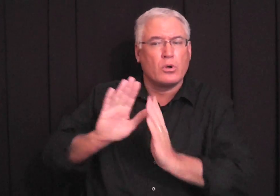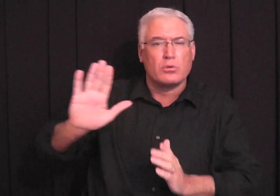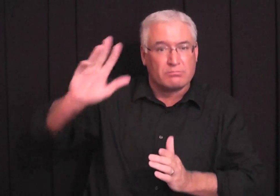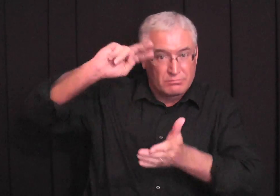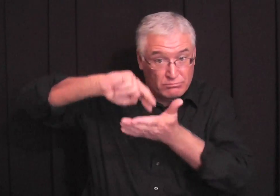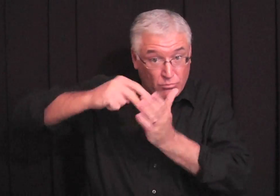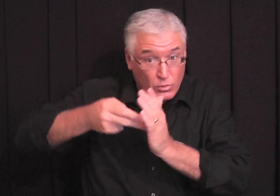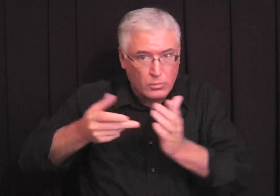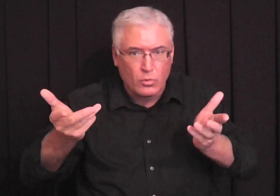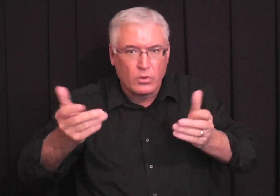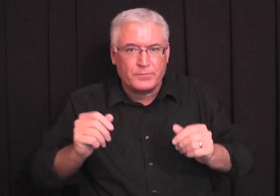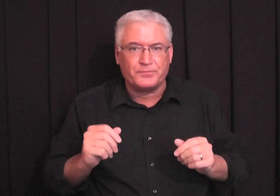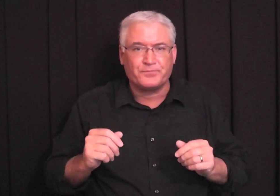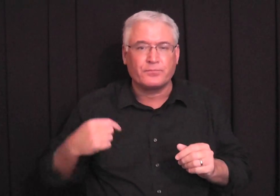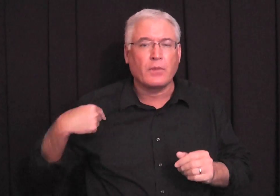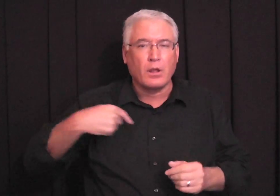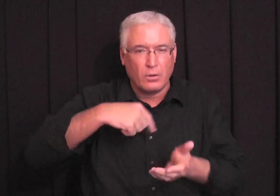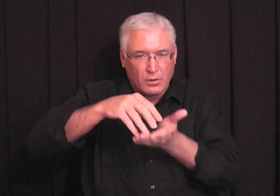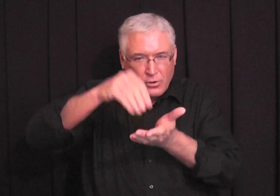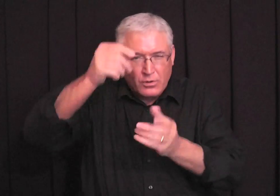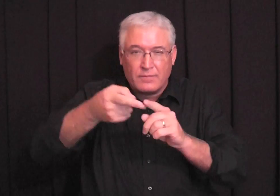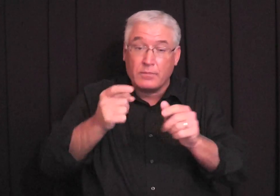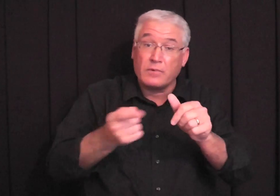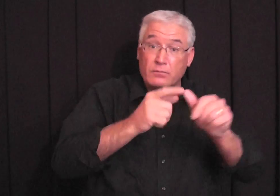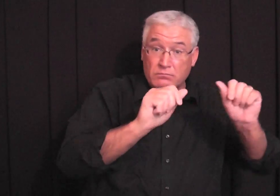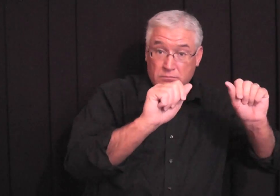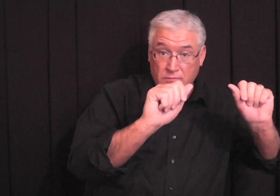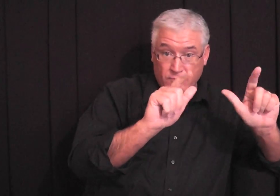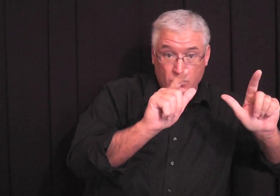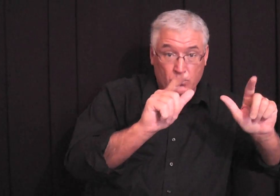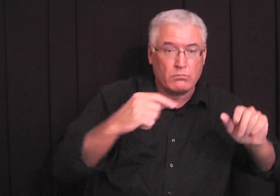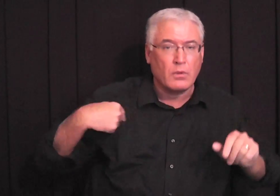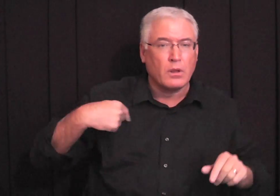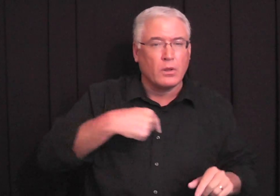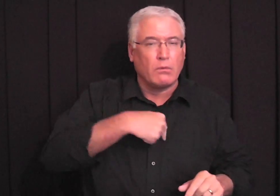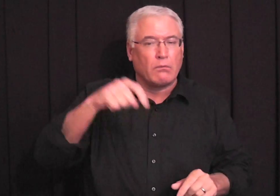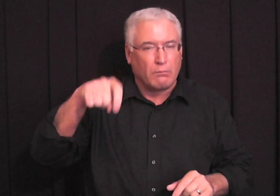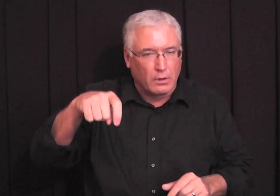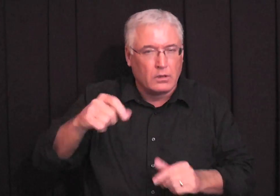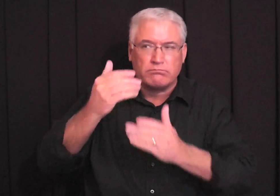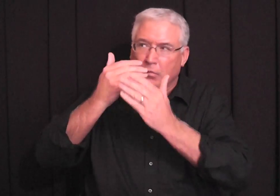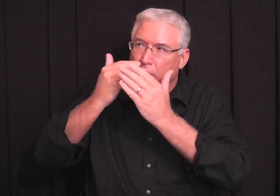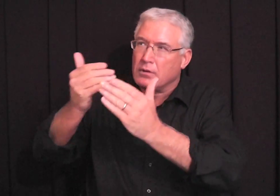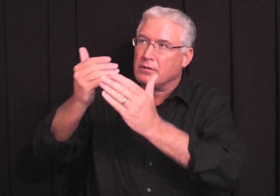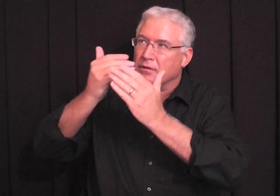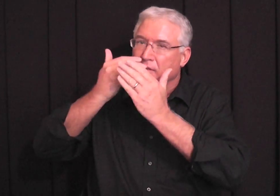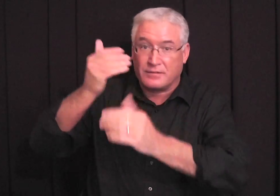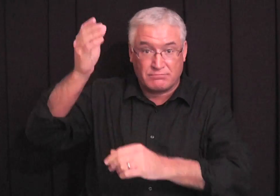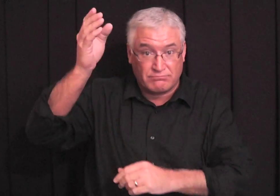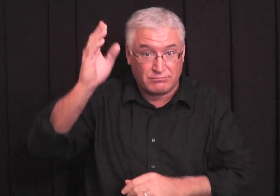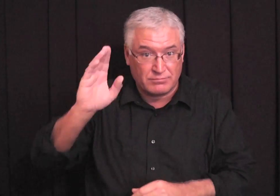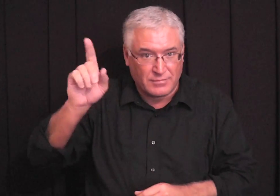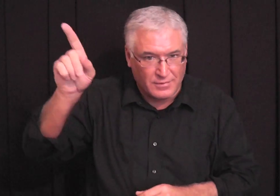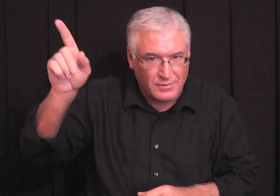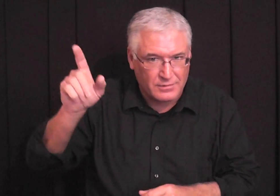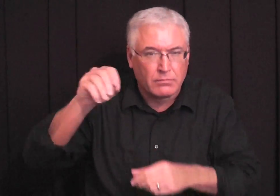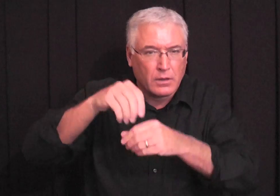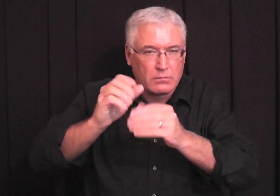right now, we're going to talk about what prayer means. We learned from the first blog, we learned that we need to be thankful to God